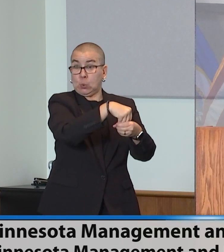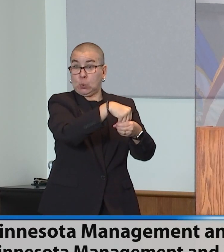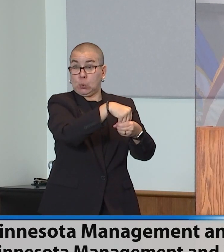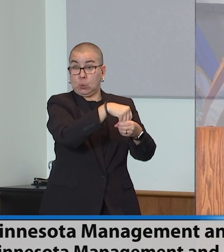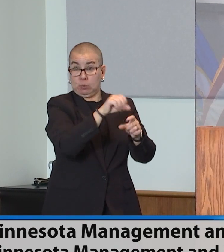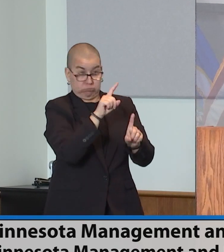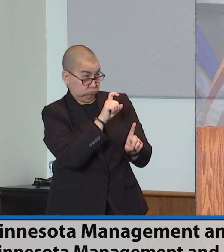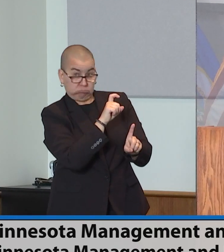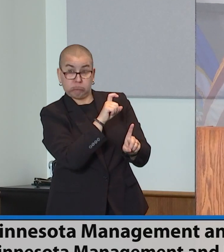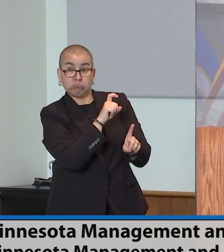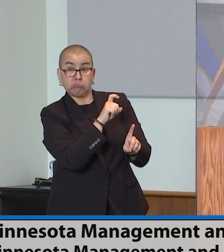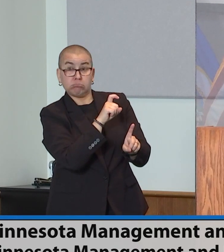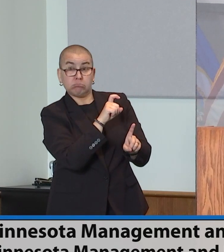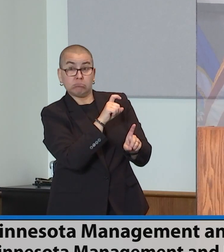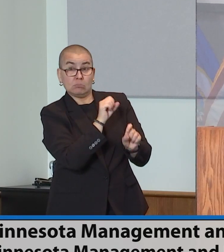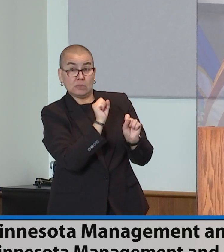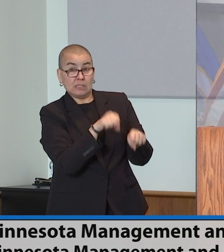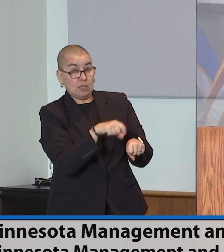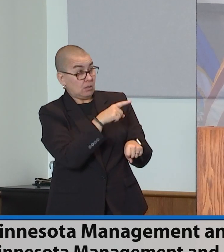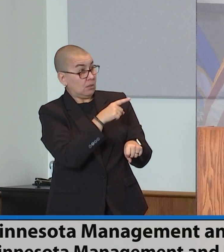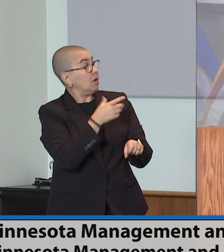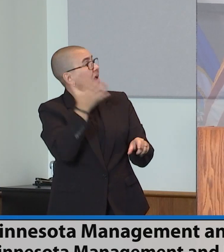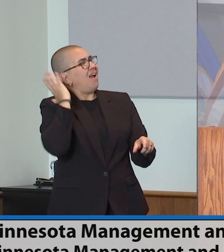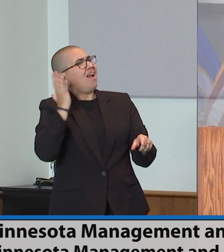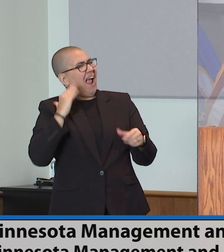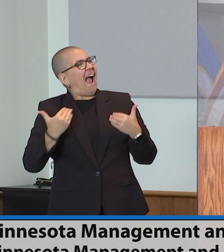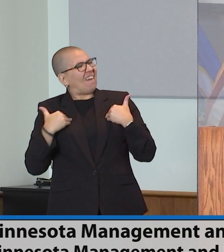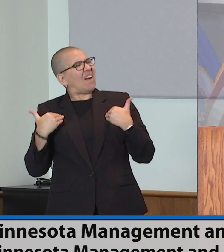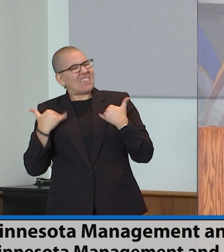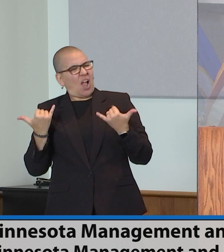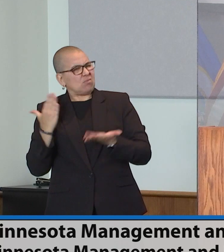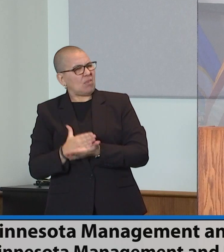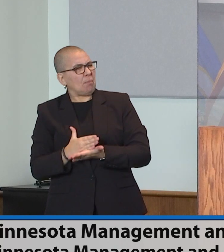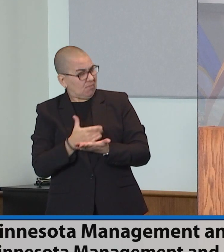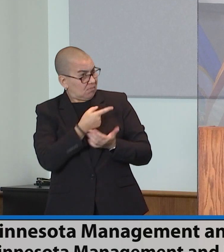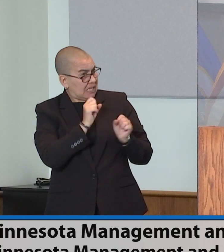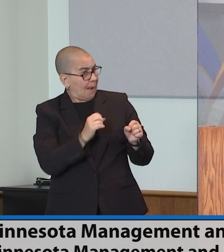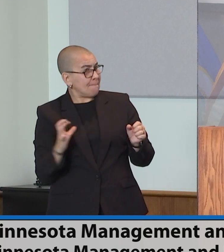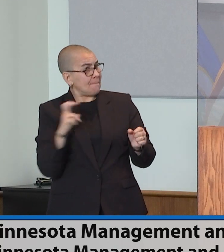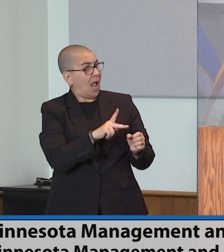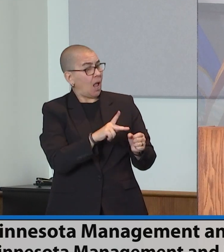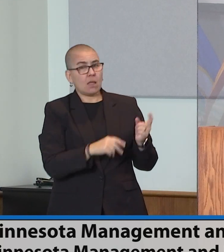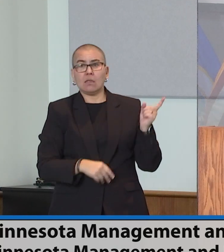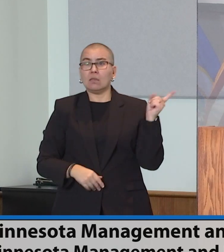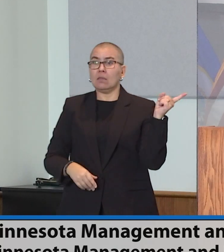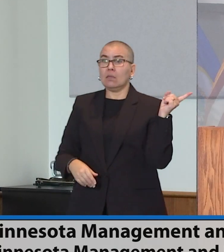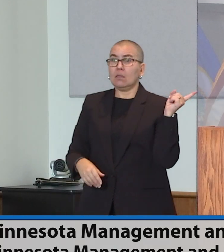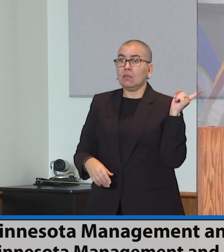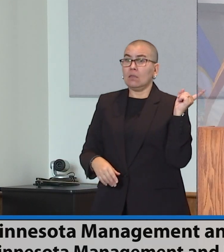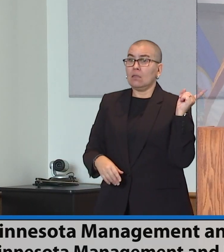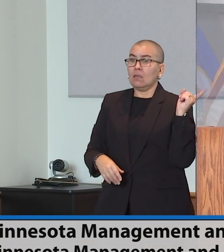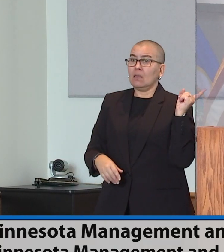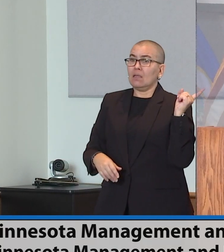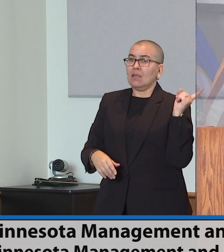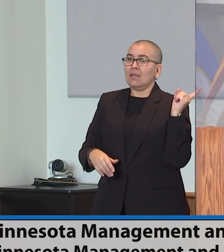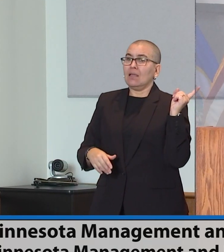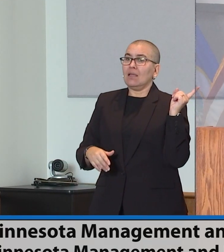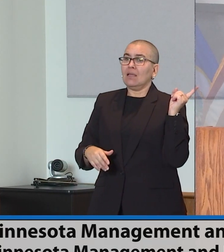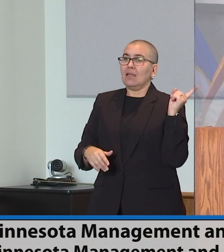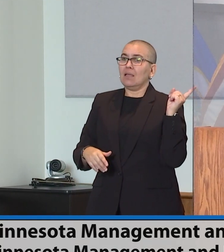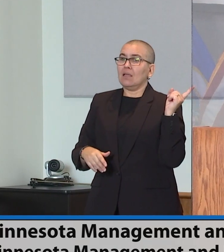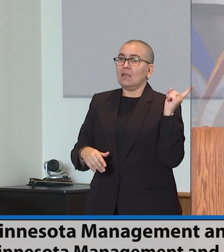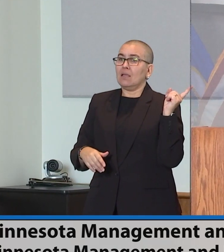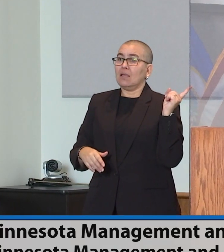I mean, you've had that opportunity in the past and haven't done it. That is correct. The question is we have the opportunity to put inflation in